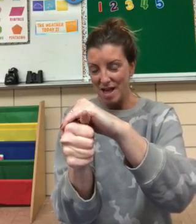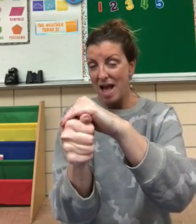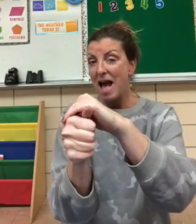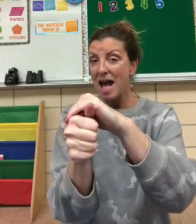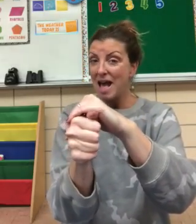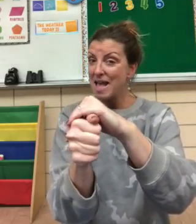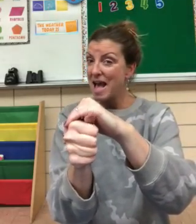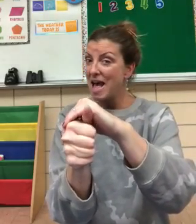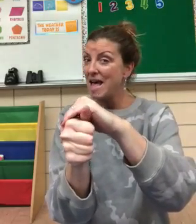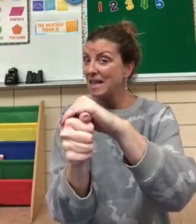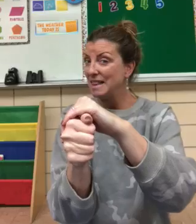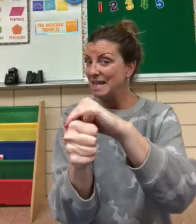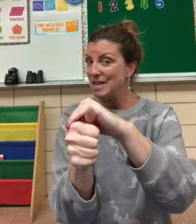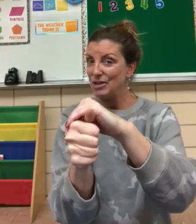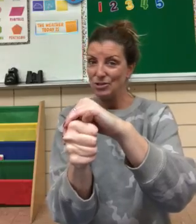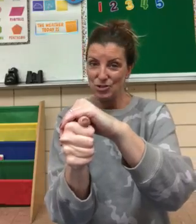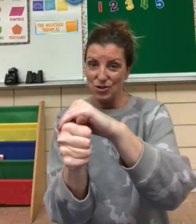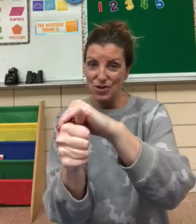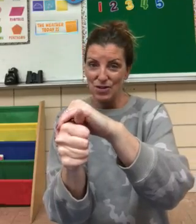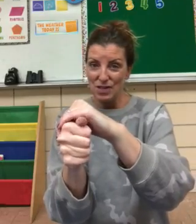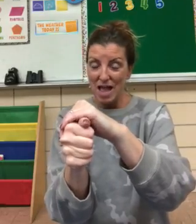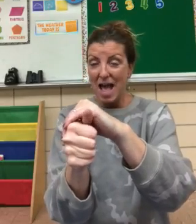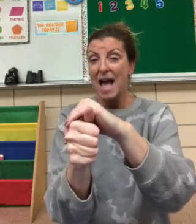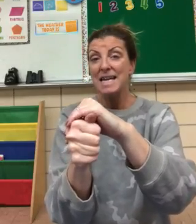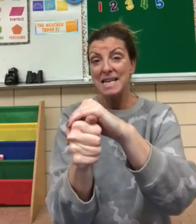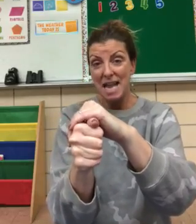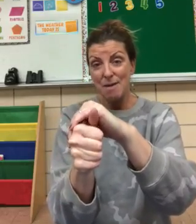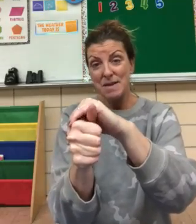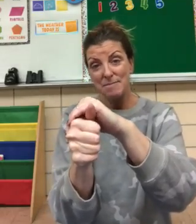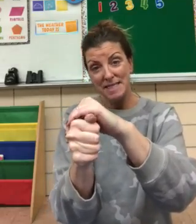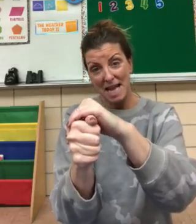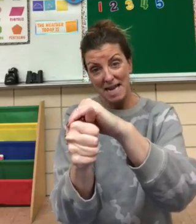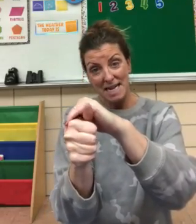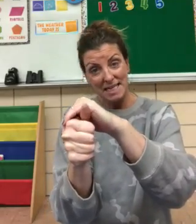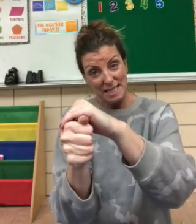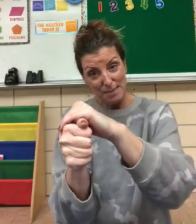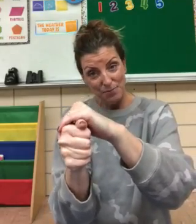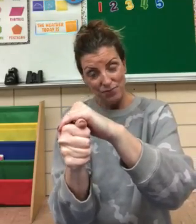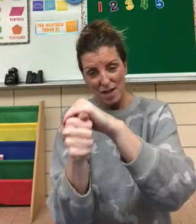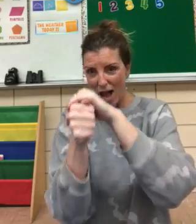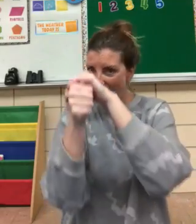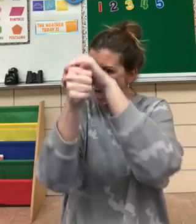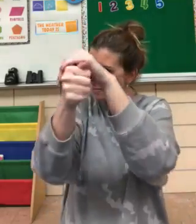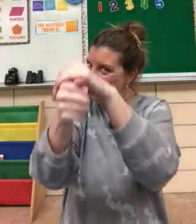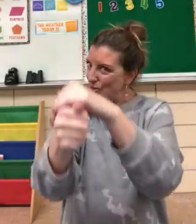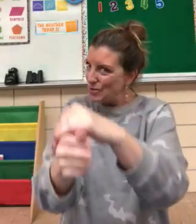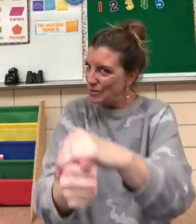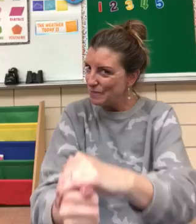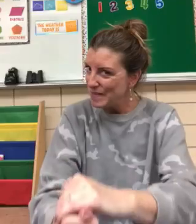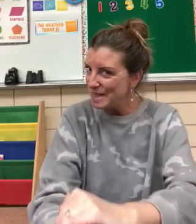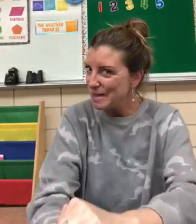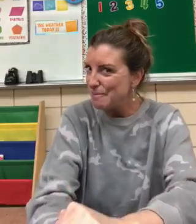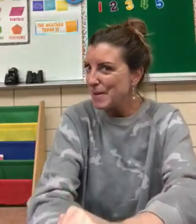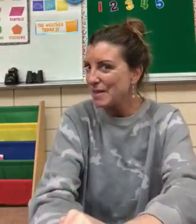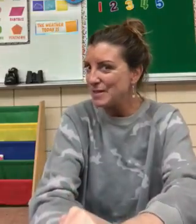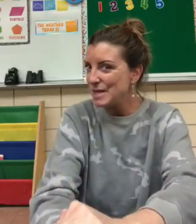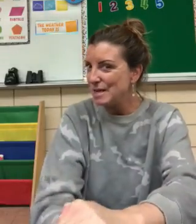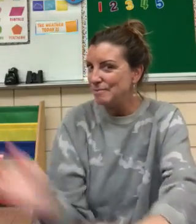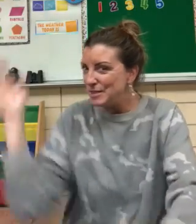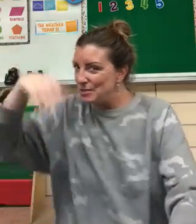I had a little turtle. I named him Tiny Tim. I put him in the bathtub to